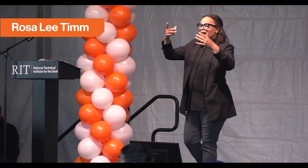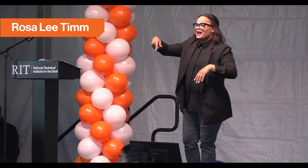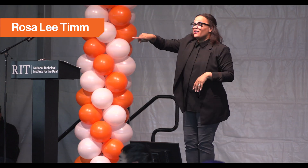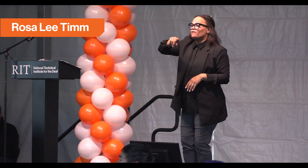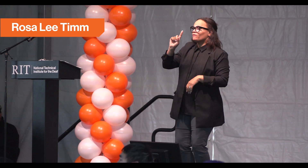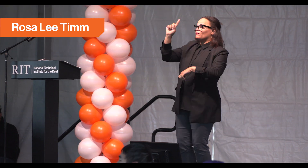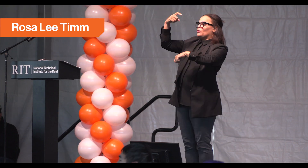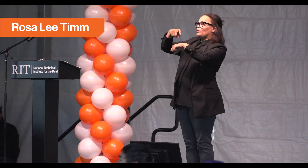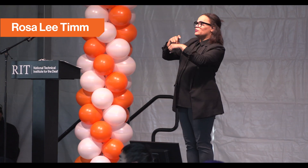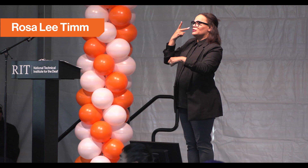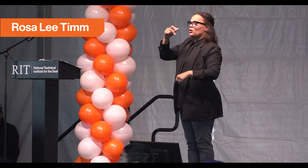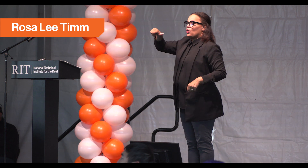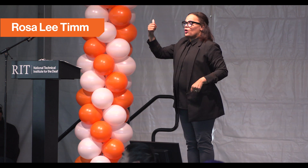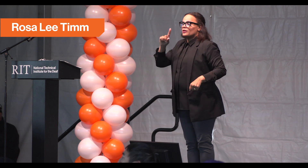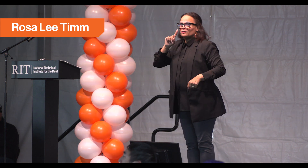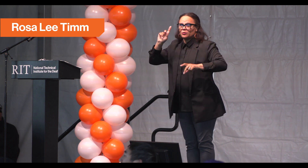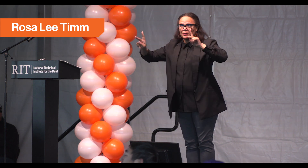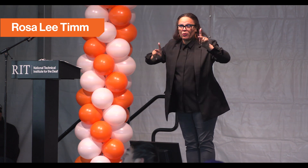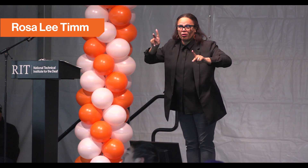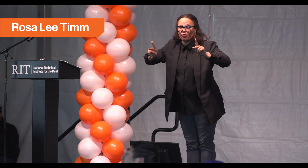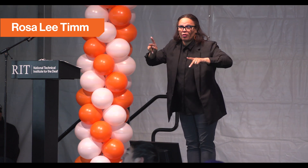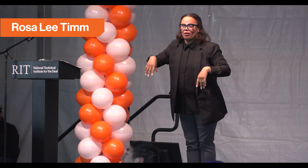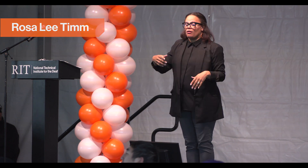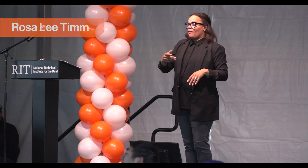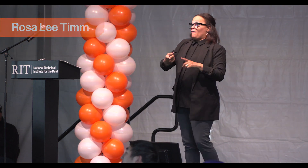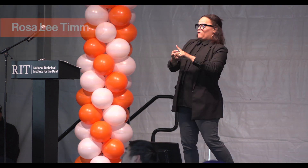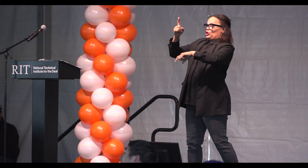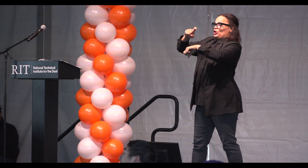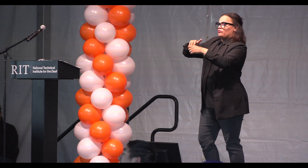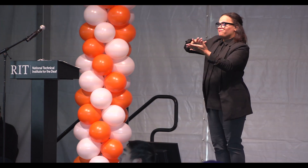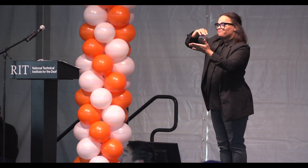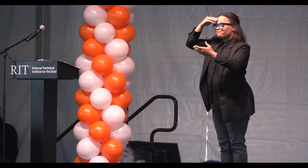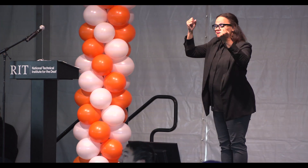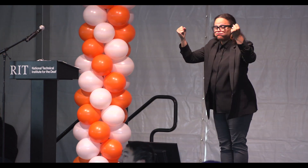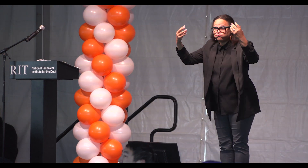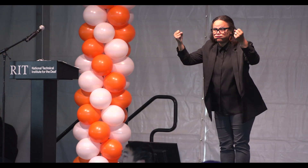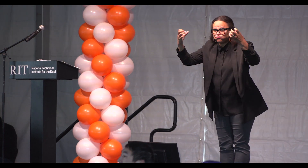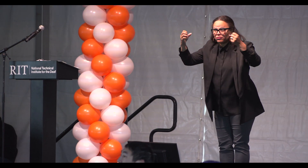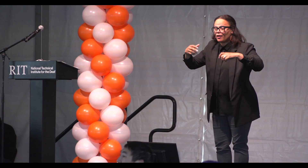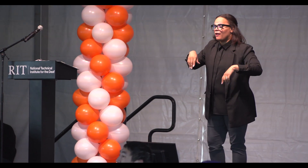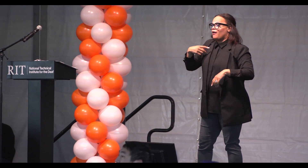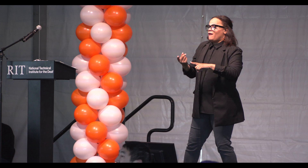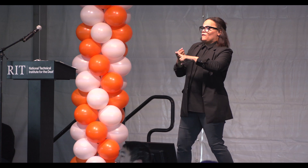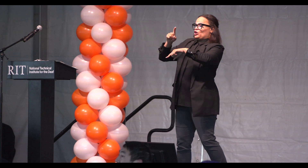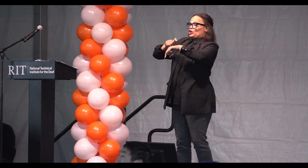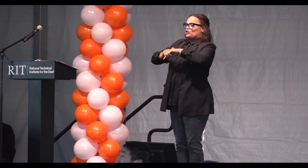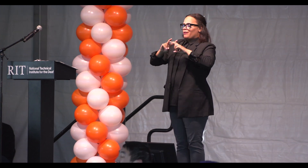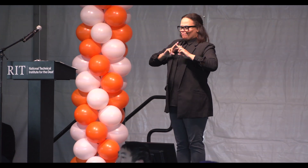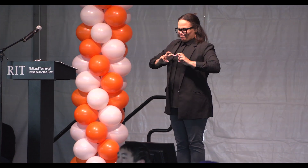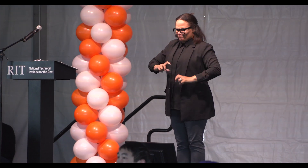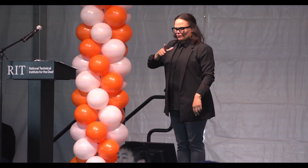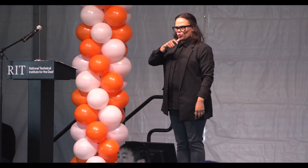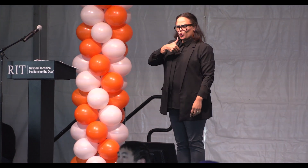How many of you was it your first time meeting other deaf people? First time learning sign language? First time